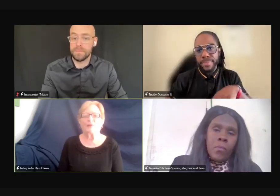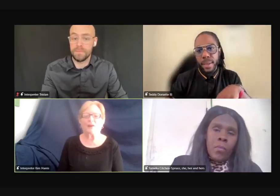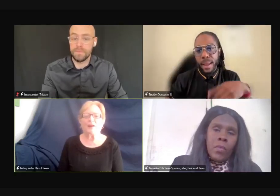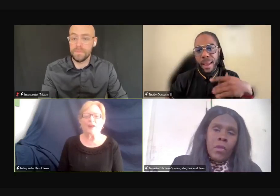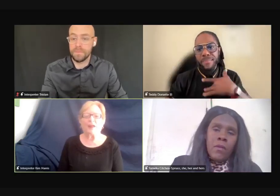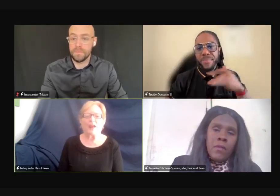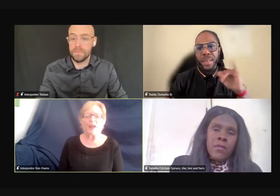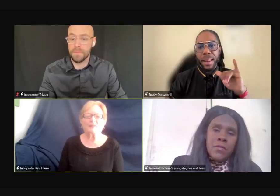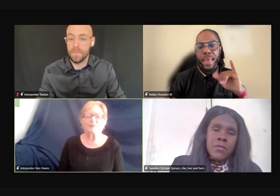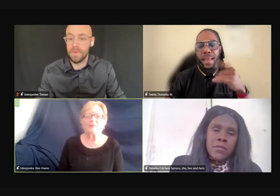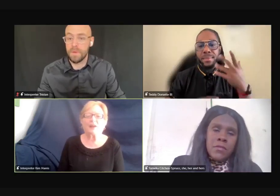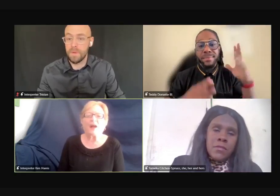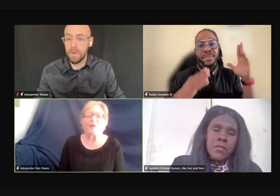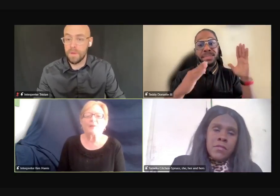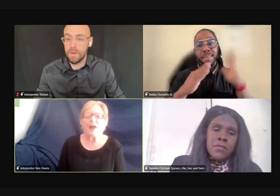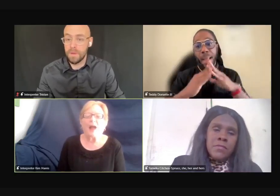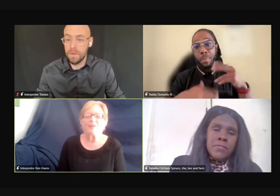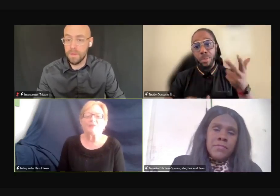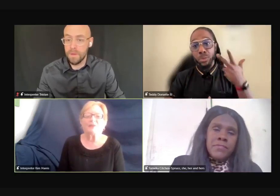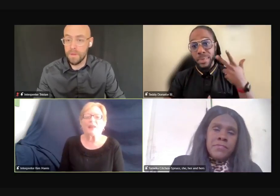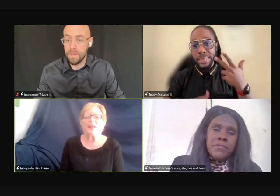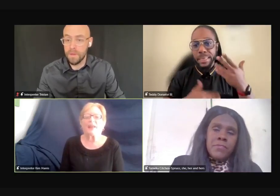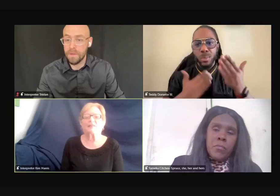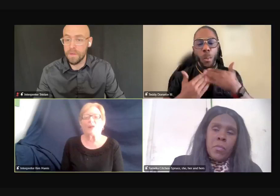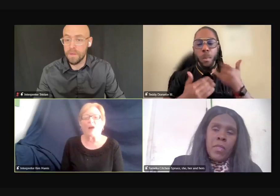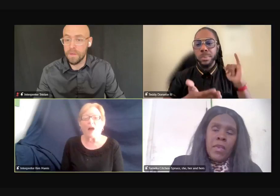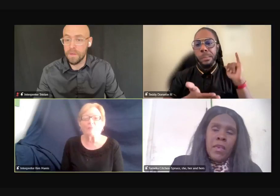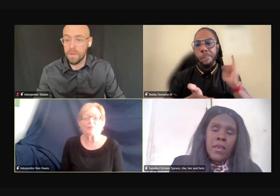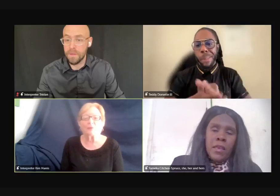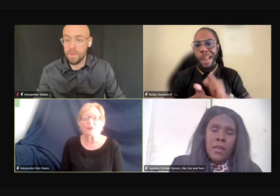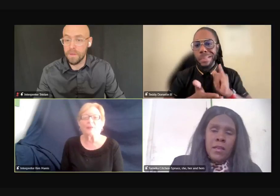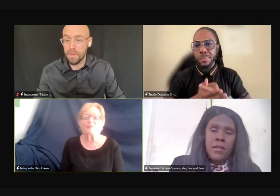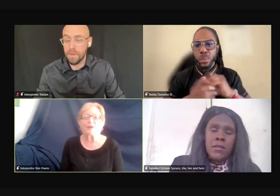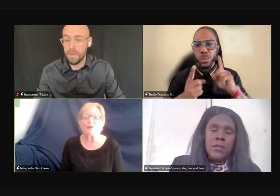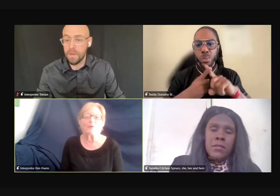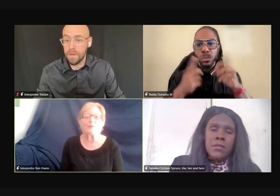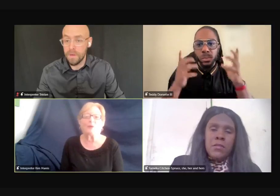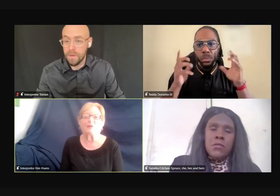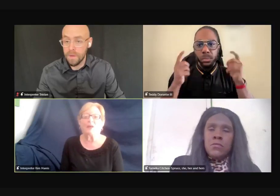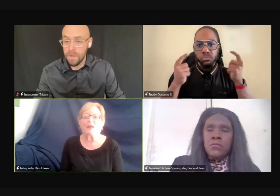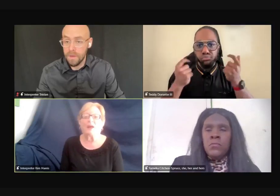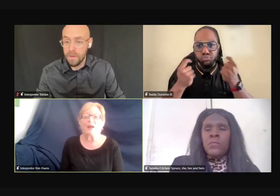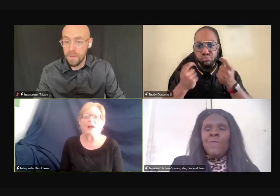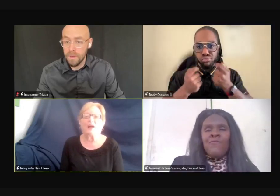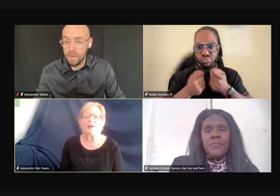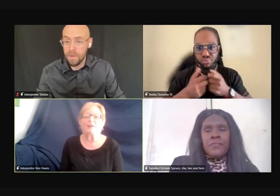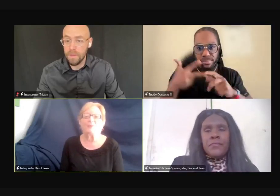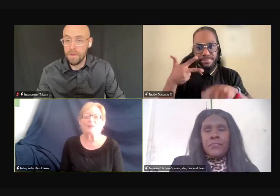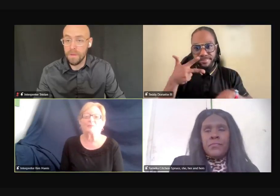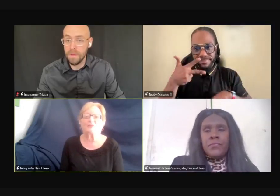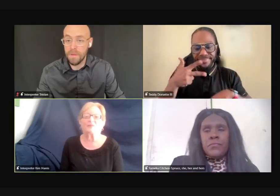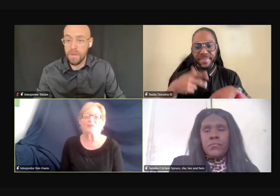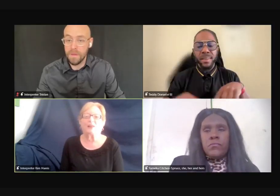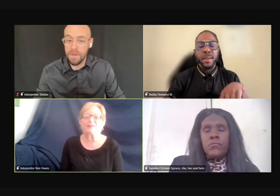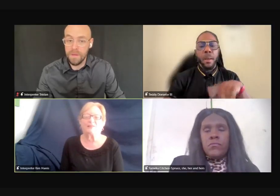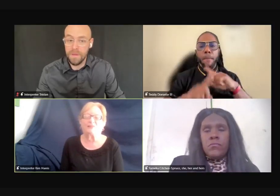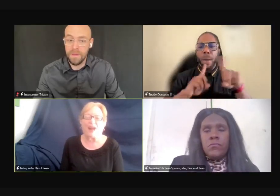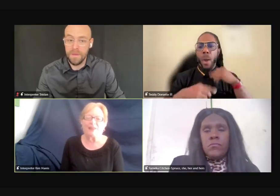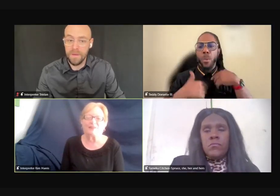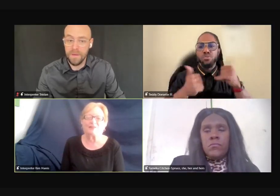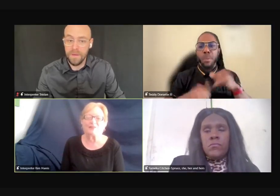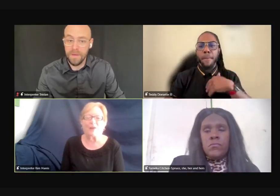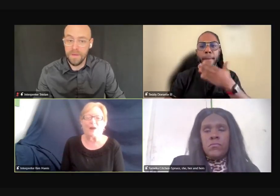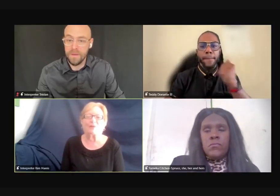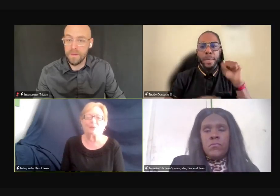thank you, Tamir. Tamirka. Um, I feel like the top three, um, would be, uh, possible to really